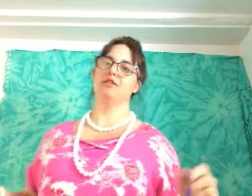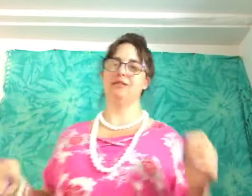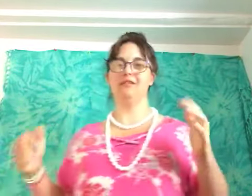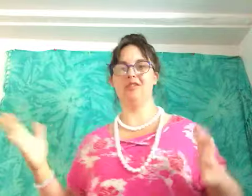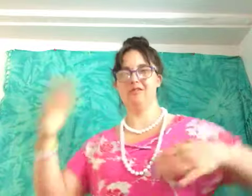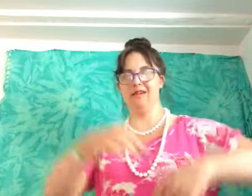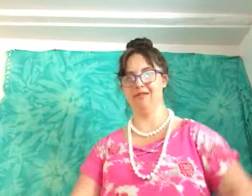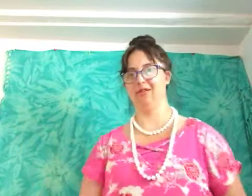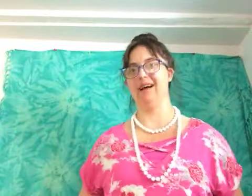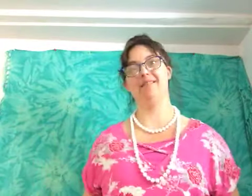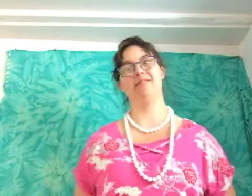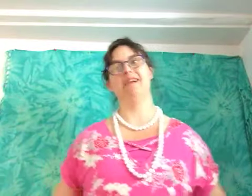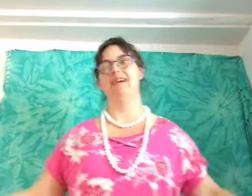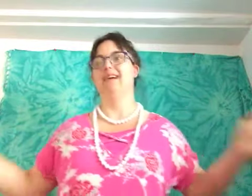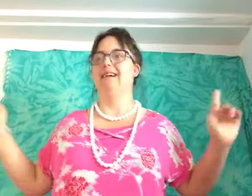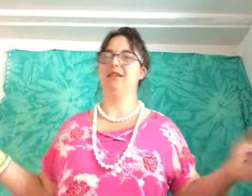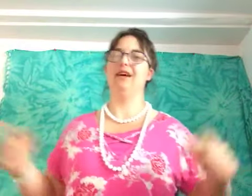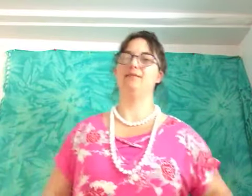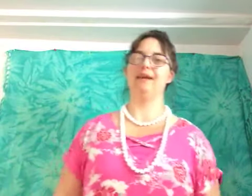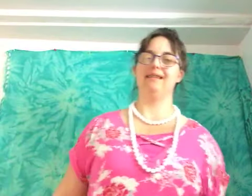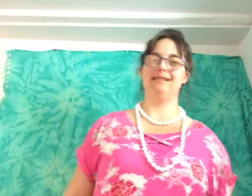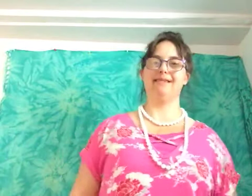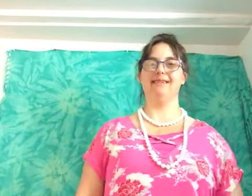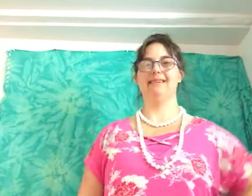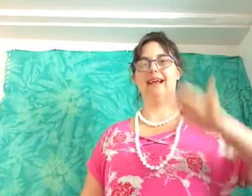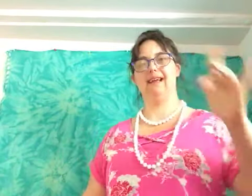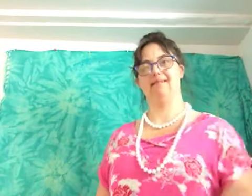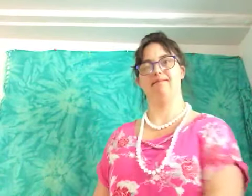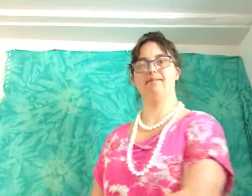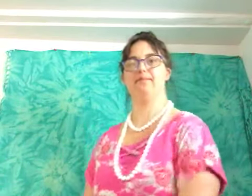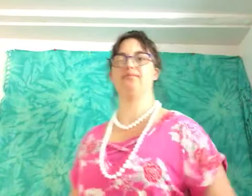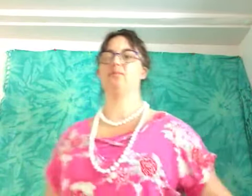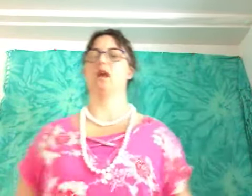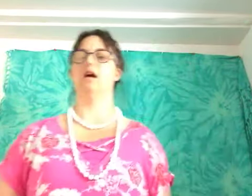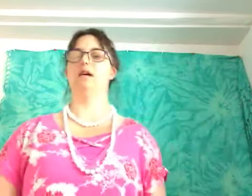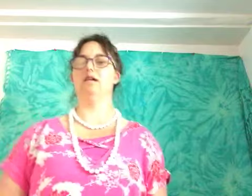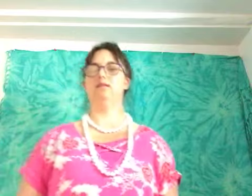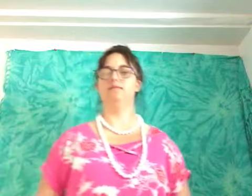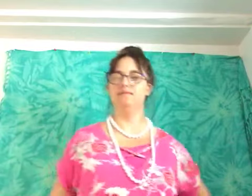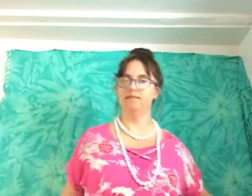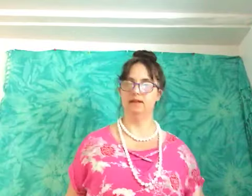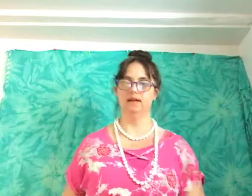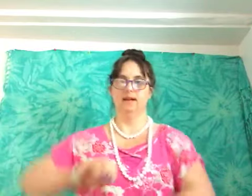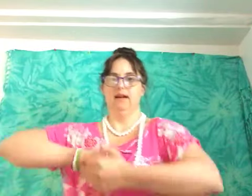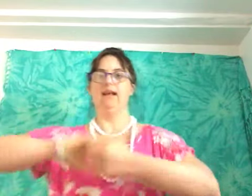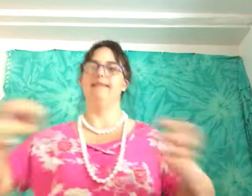tick-tock channel you have you have to be consistent and and